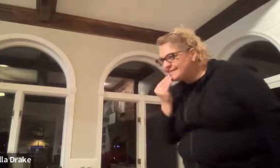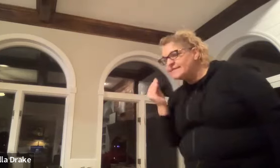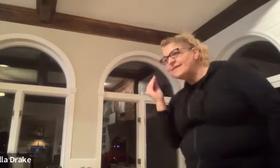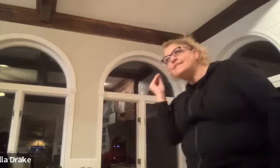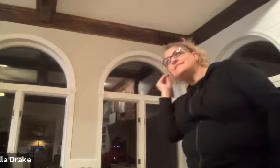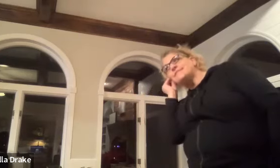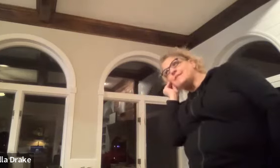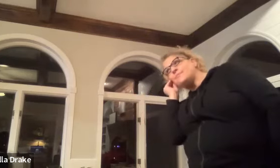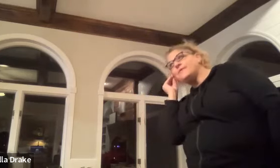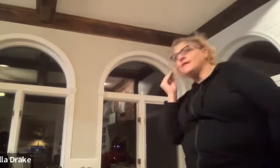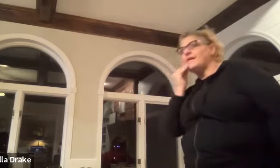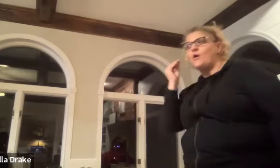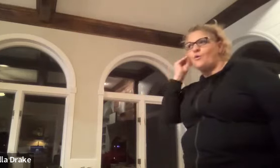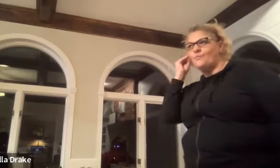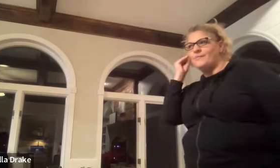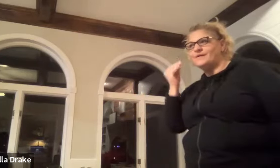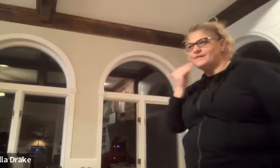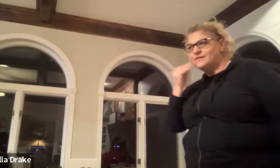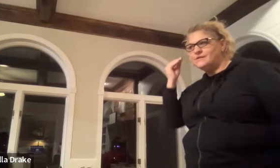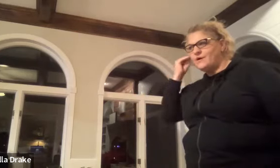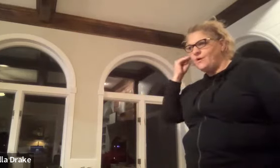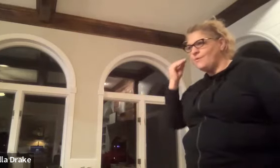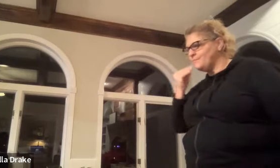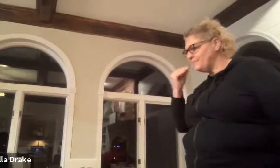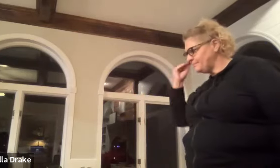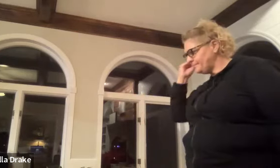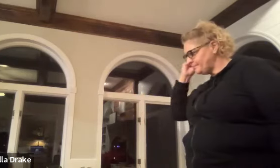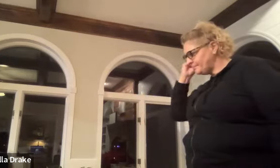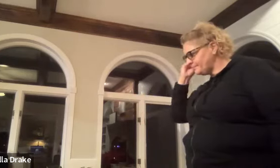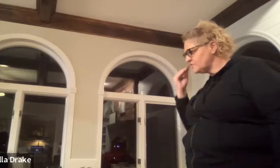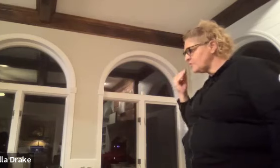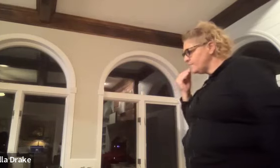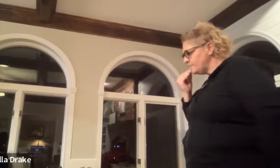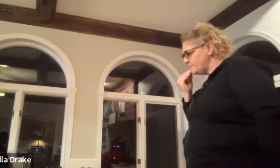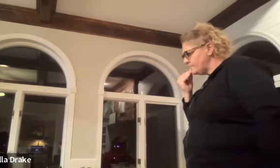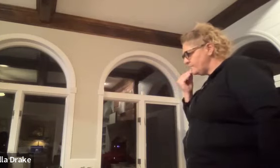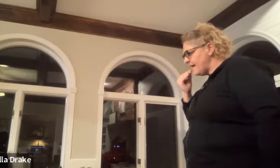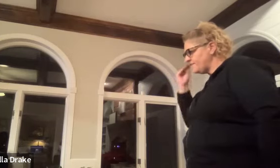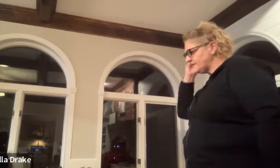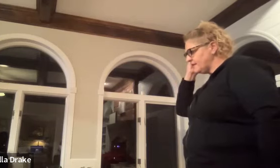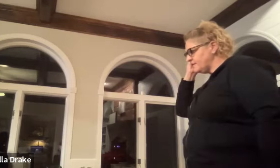and sleep at home home so mouth to ear